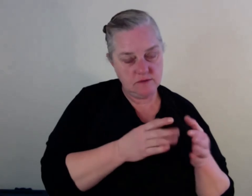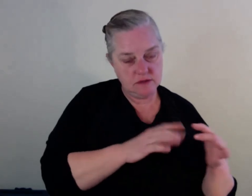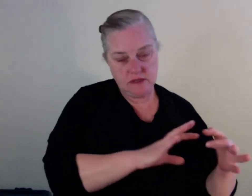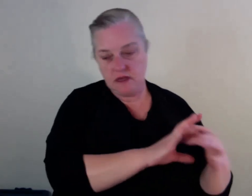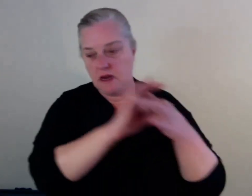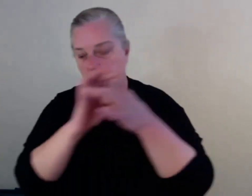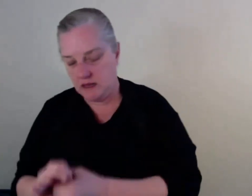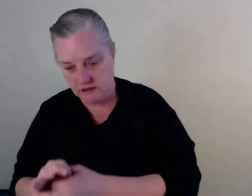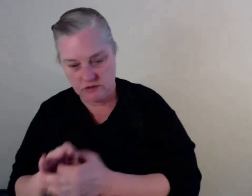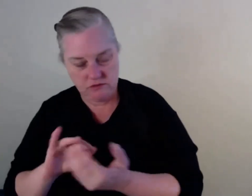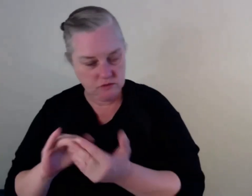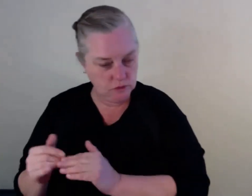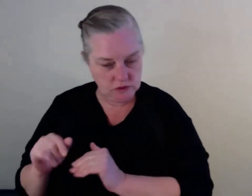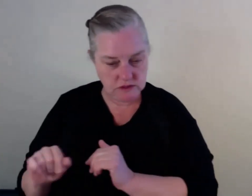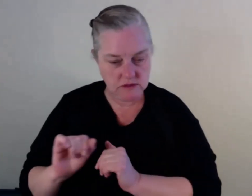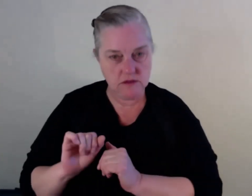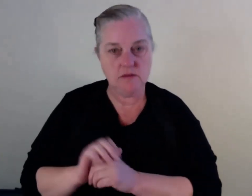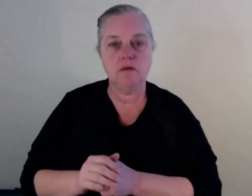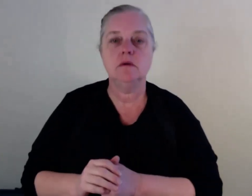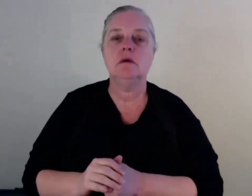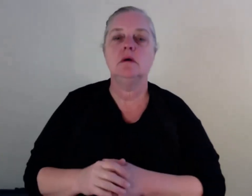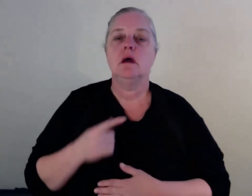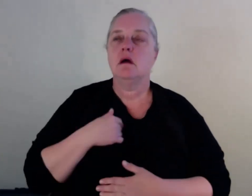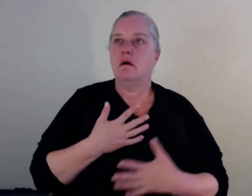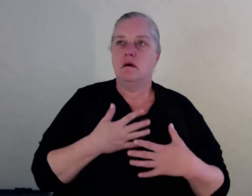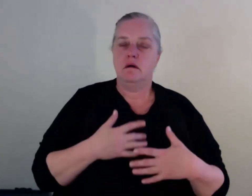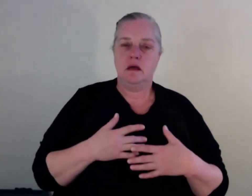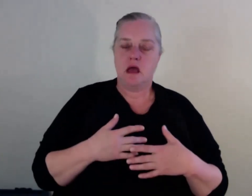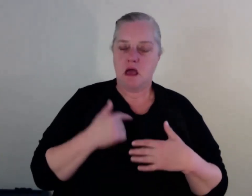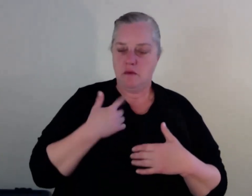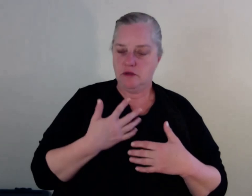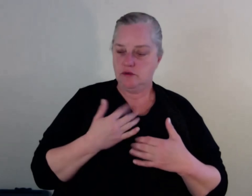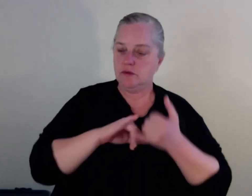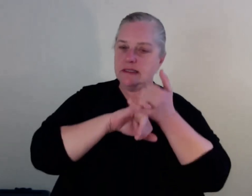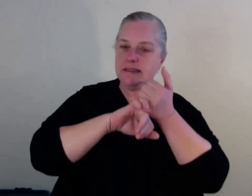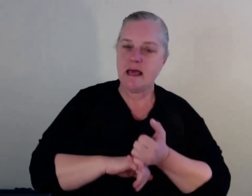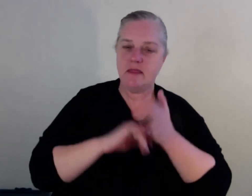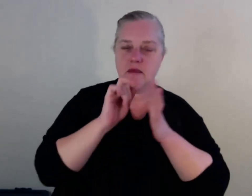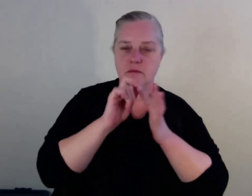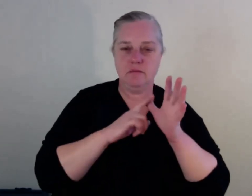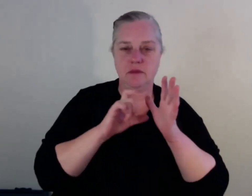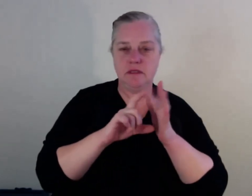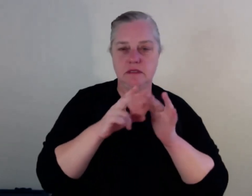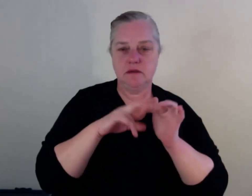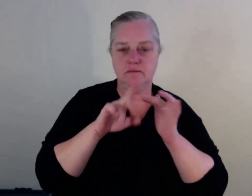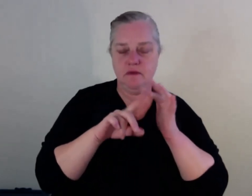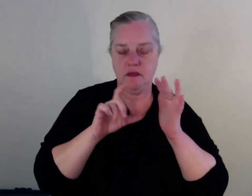about where I actually went to a place called South Pacific Private SBP, which is out near Kerkul. And I recommend that